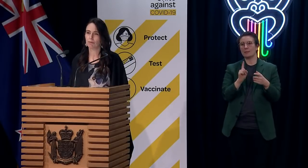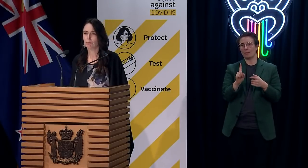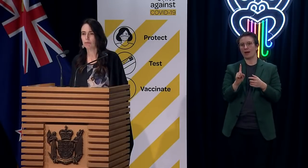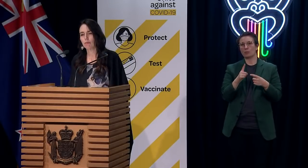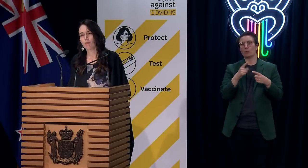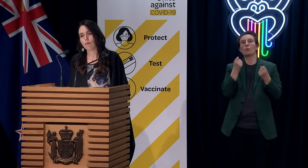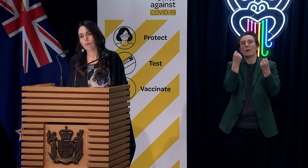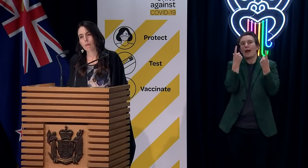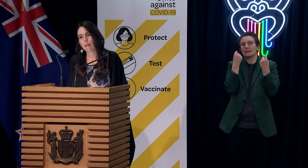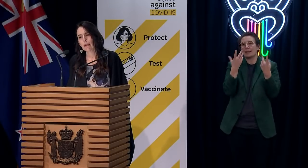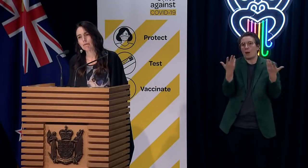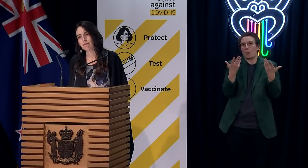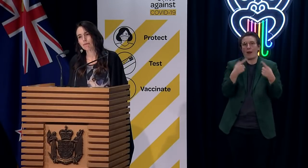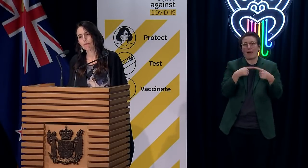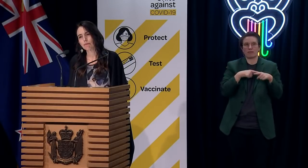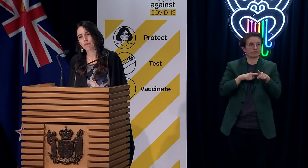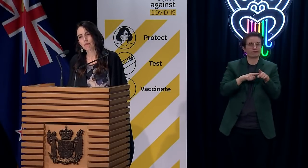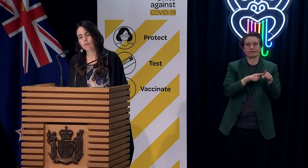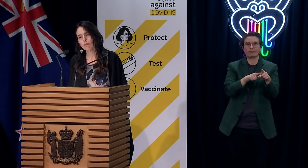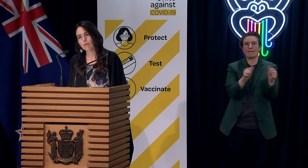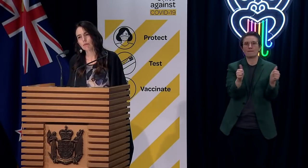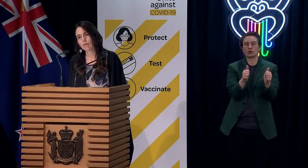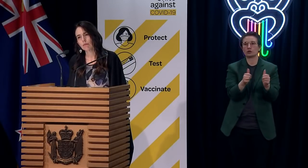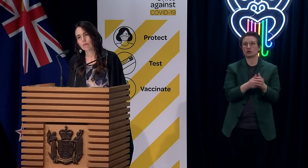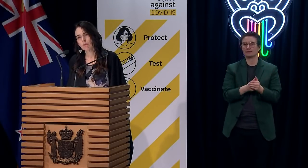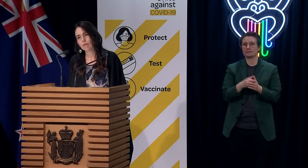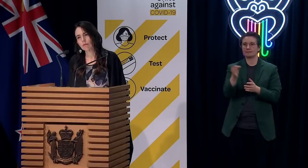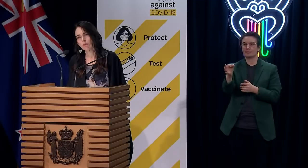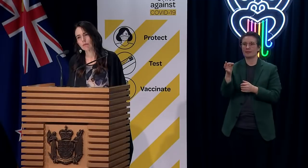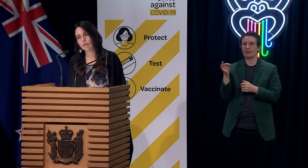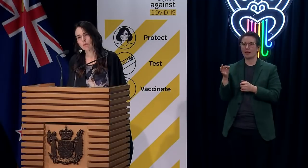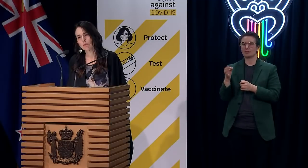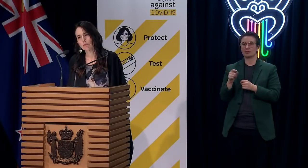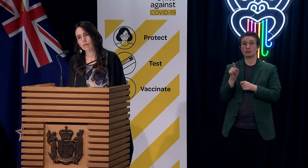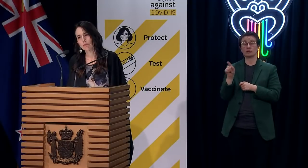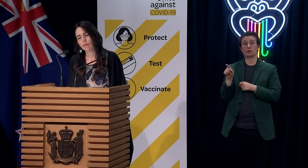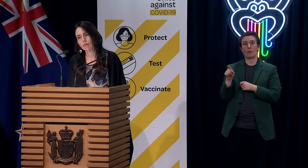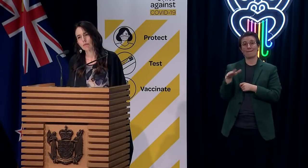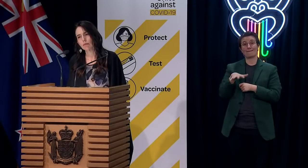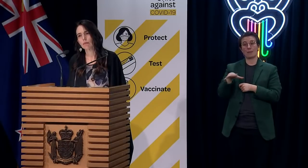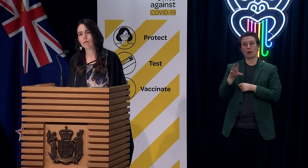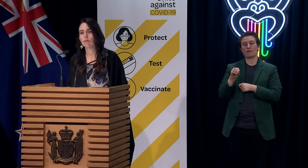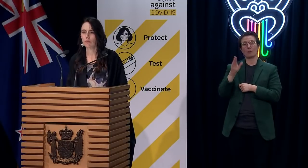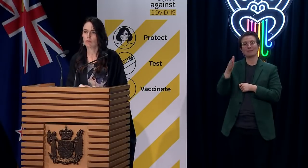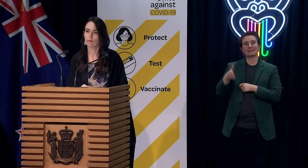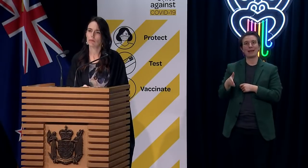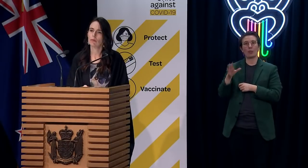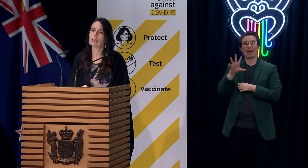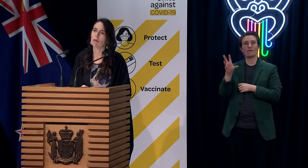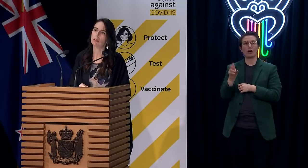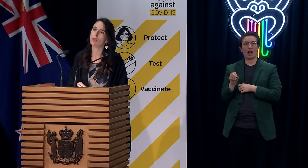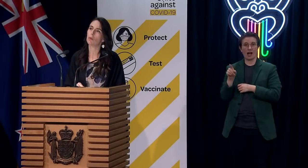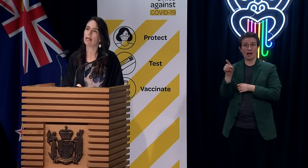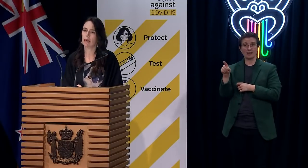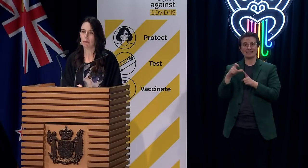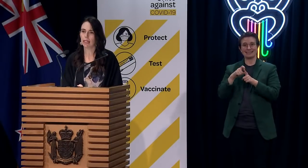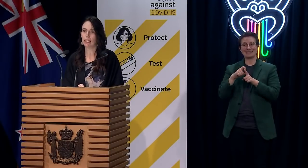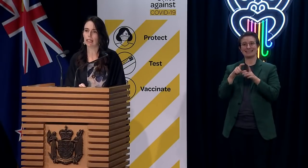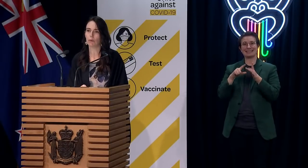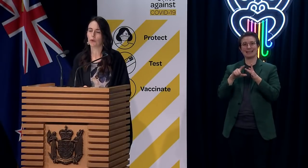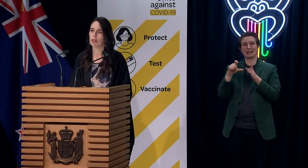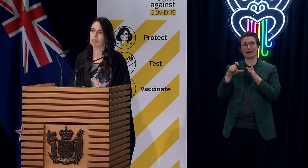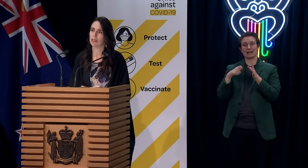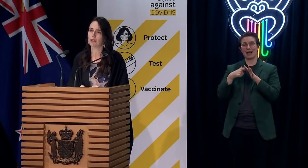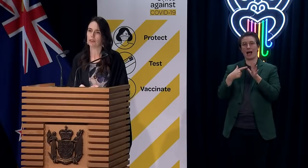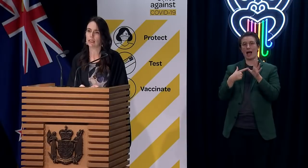that. Do you have an update on getting the Dickerson family from South Africa over here and MIQ spots and what's being done? So we have